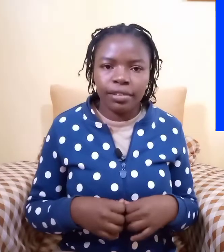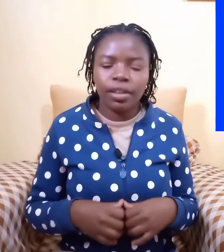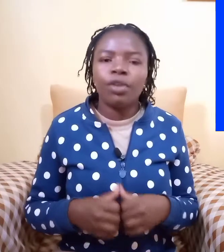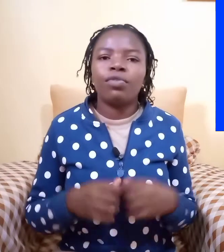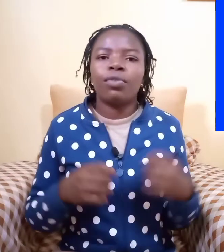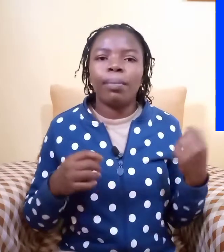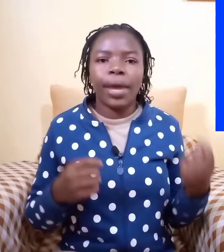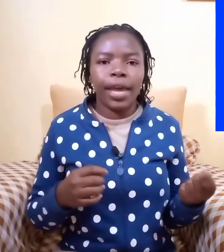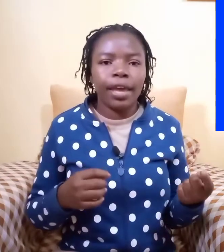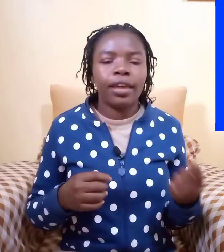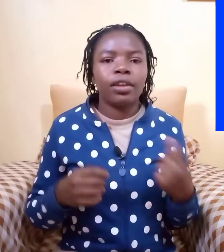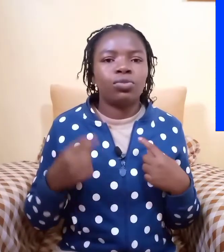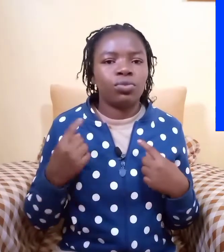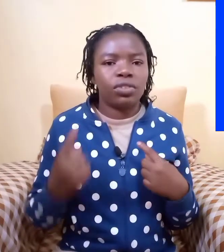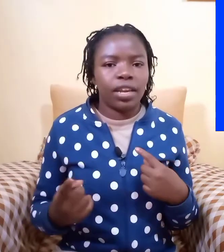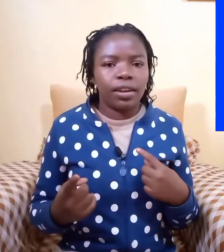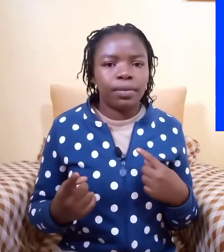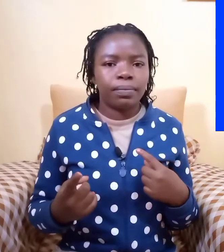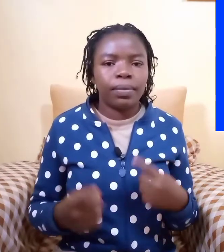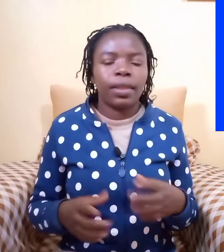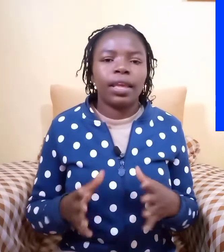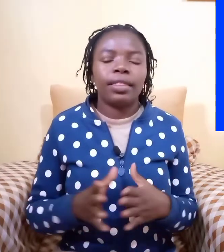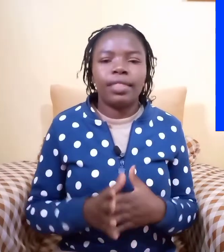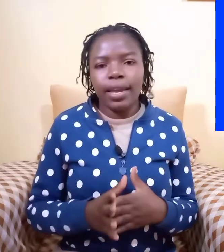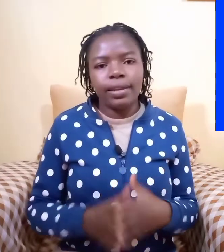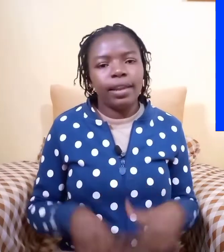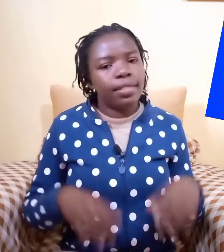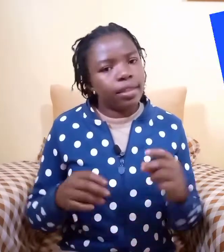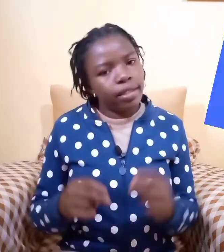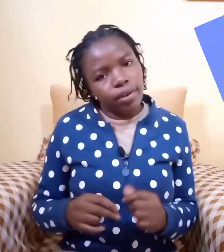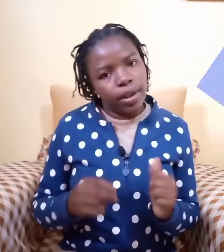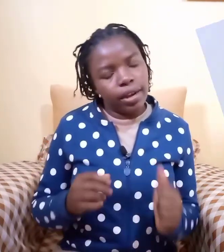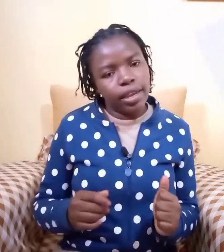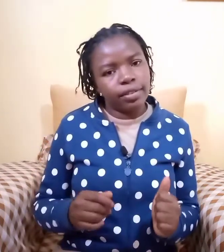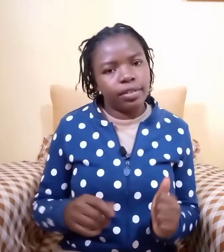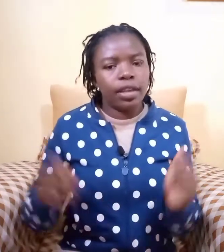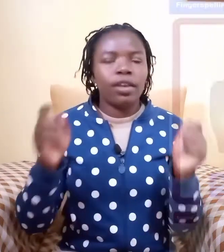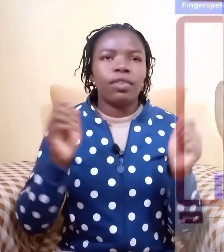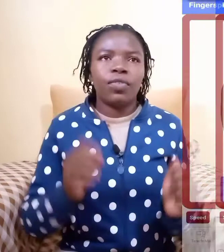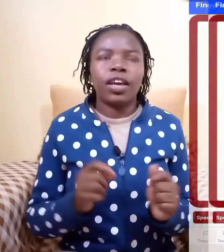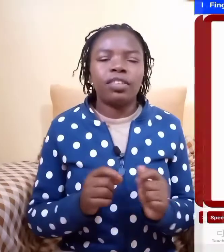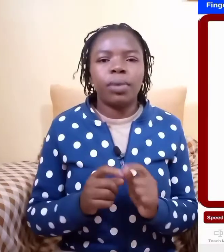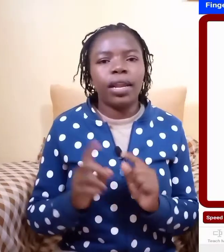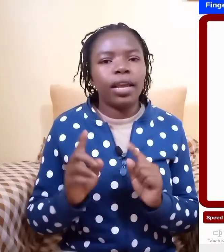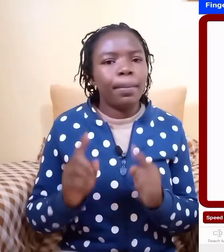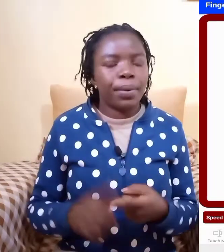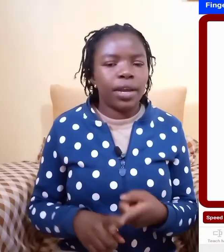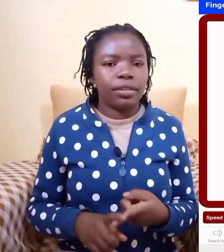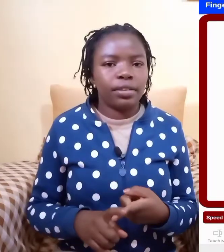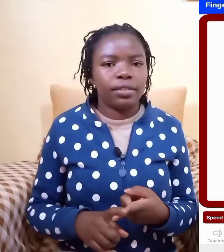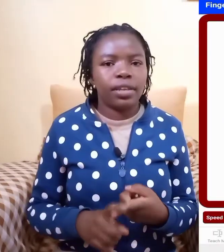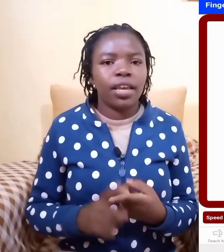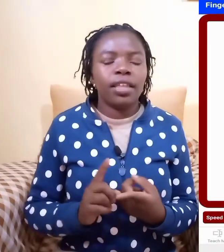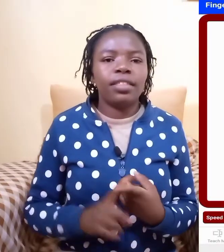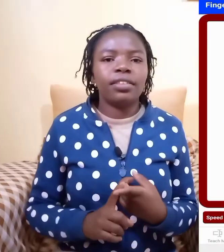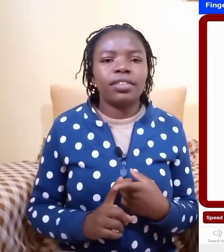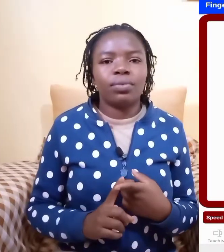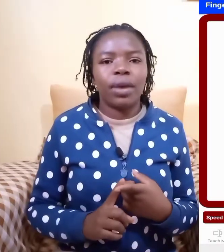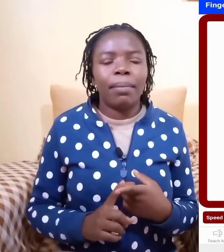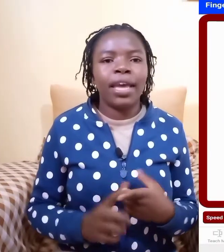from a to z then the third one is fingerspelling practice this is whereby